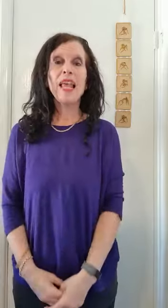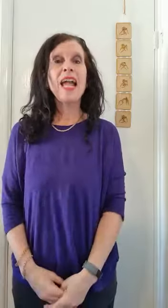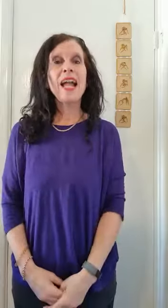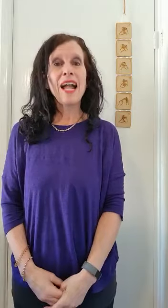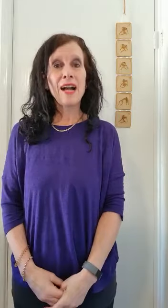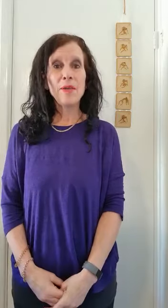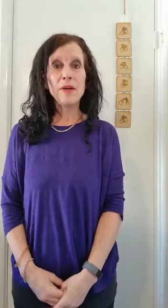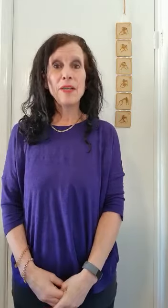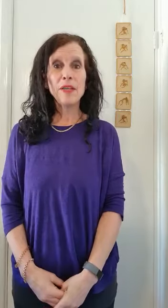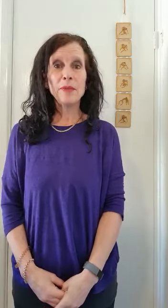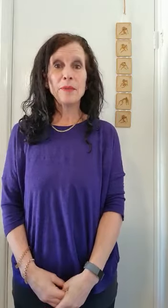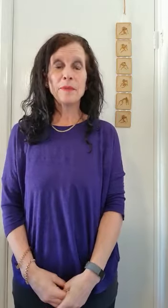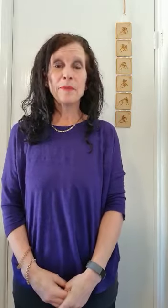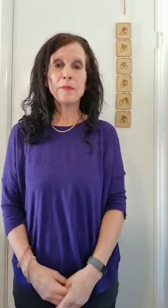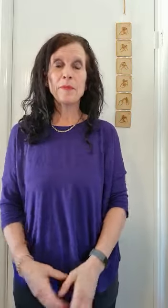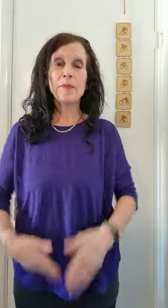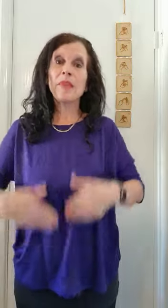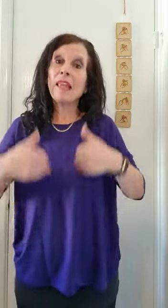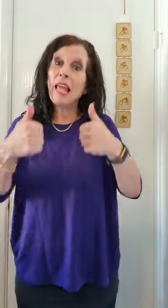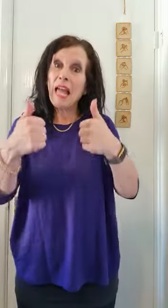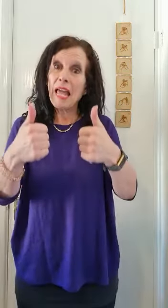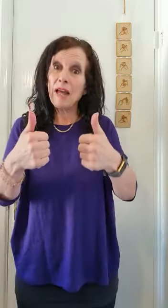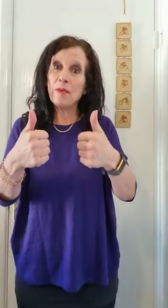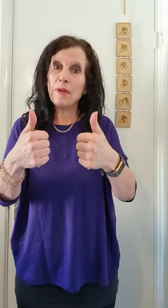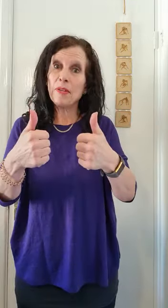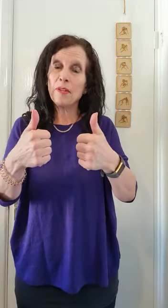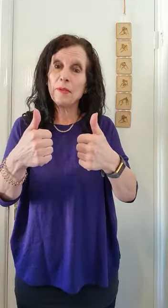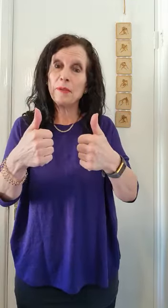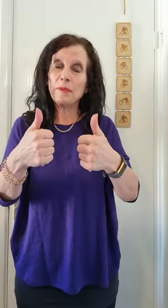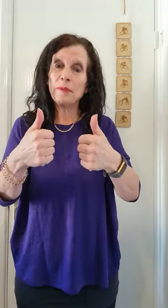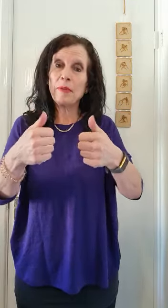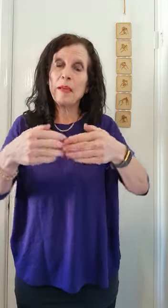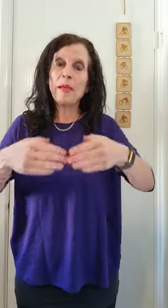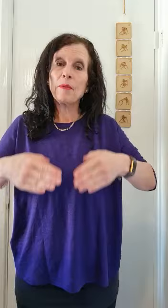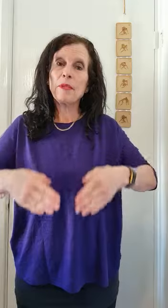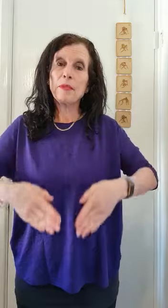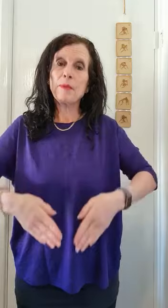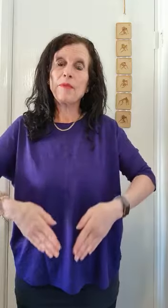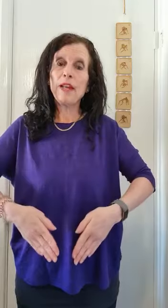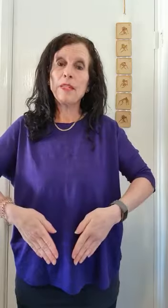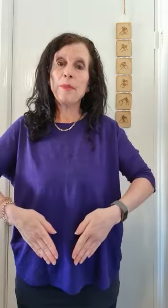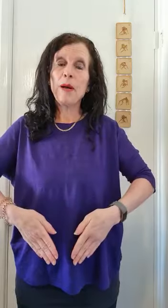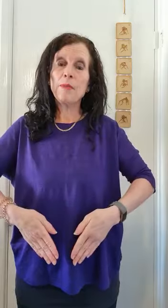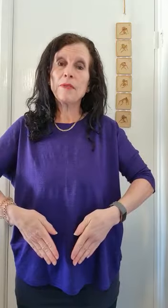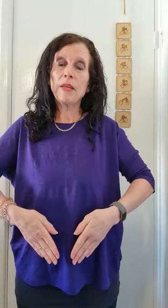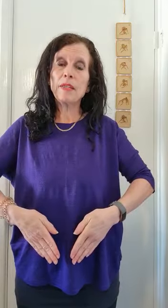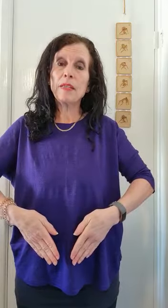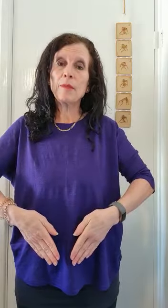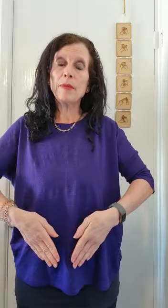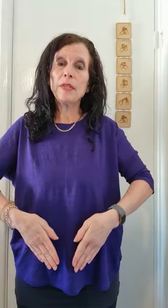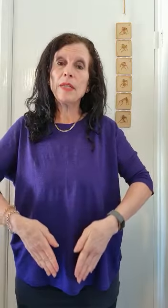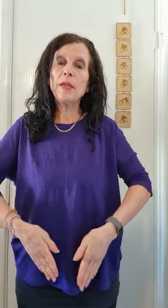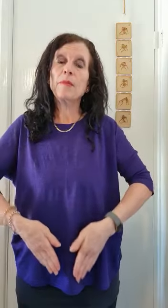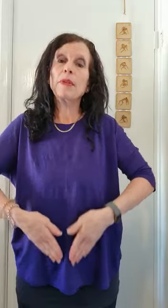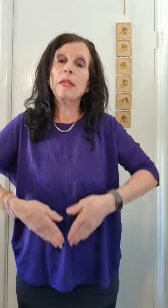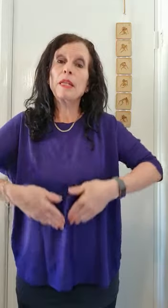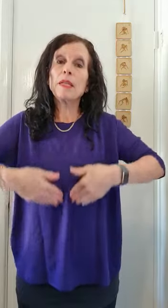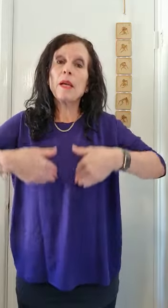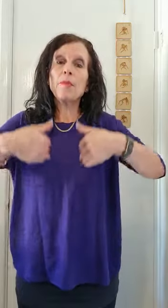How are you? How are you? We step with flat palms facing the body, bringing it up